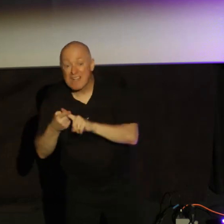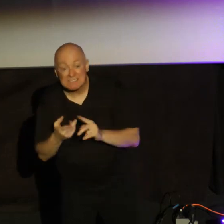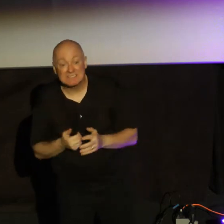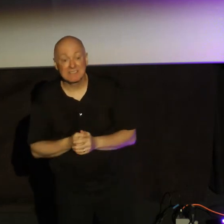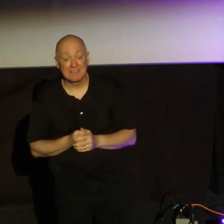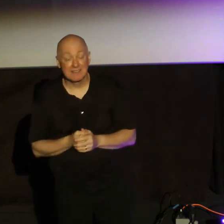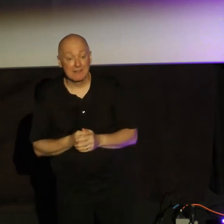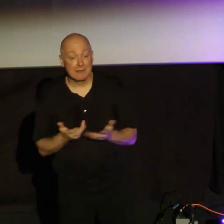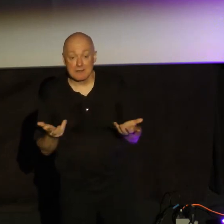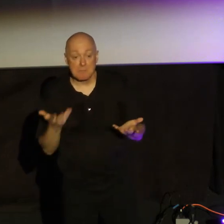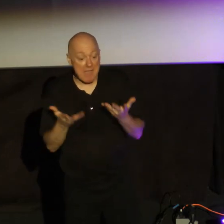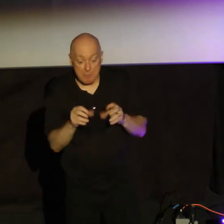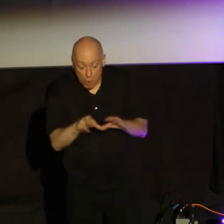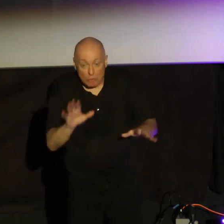You may lose your job.